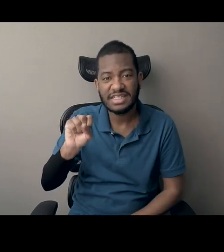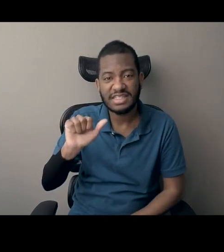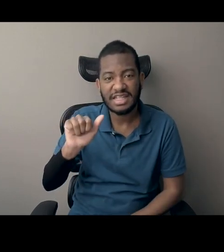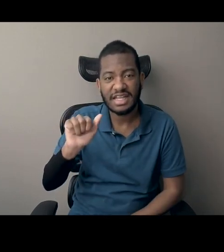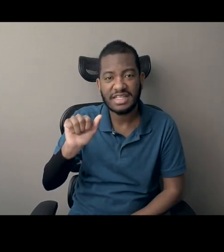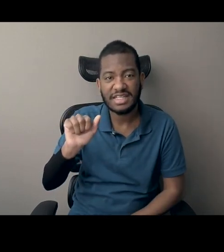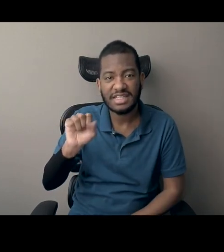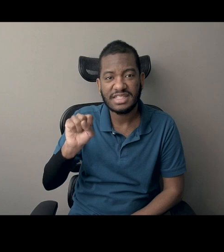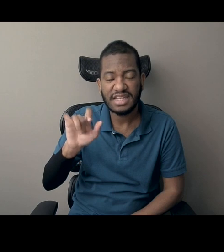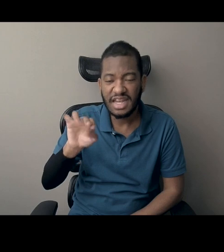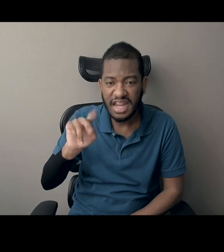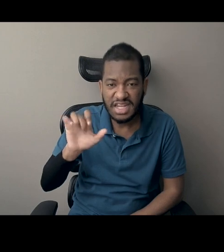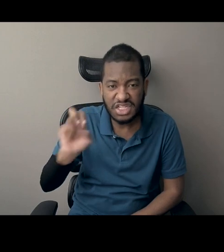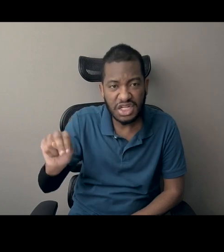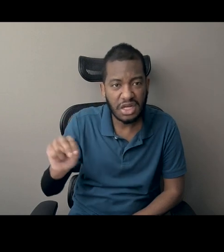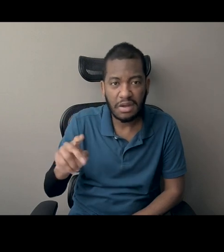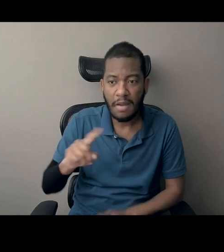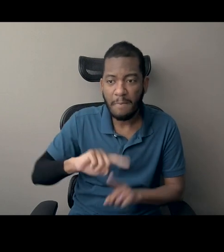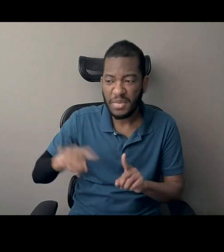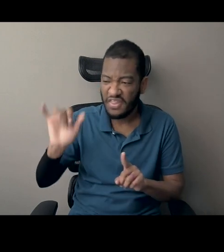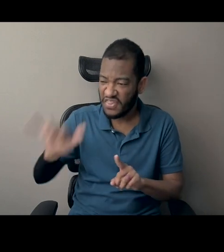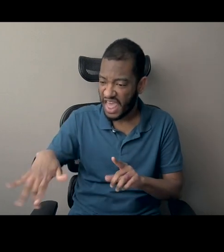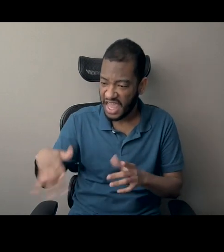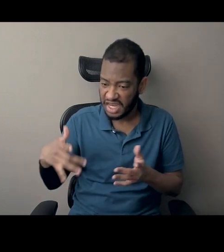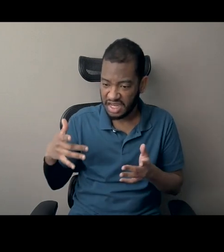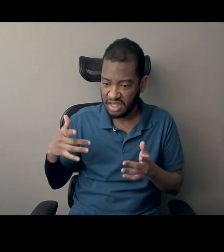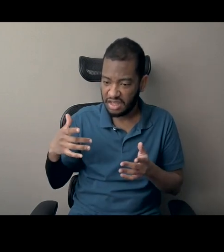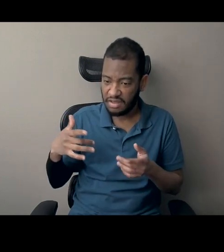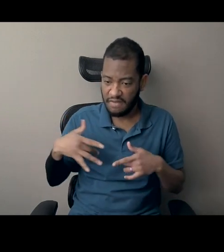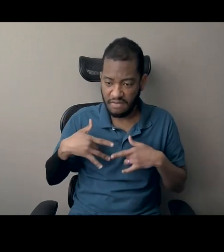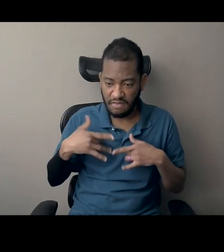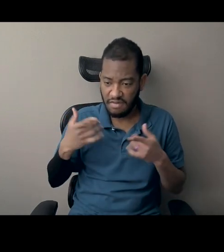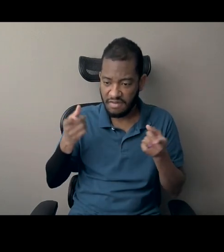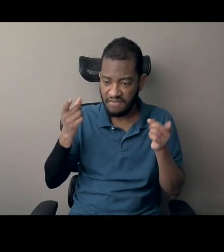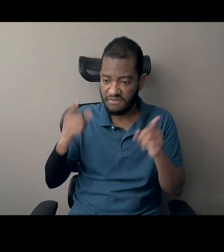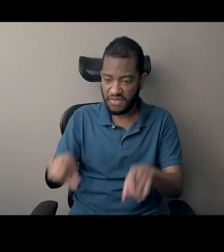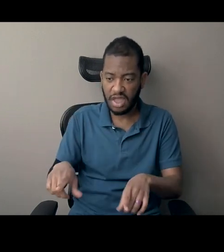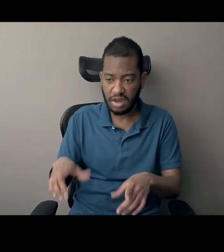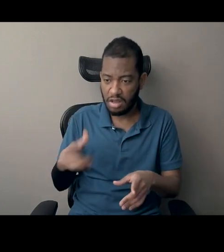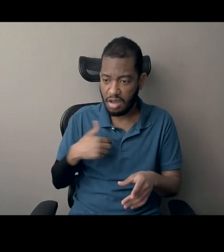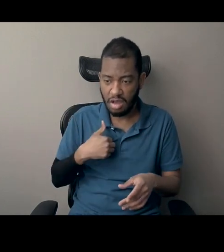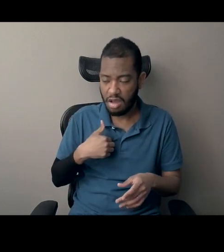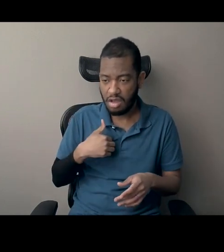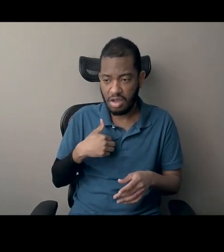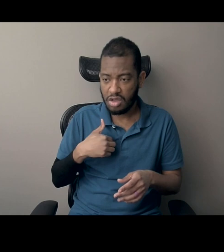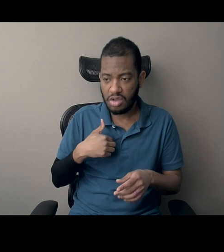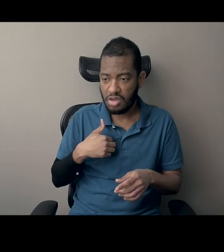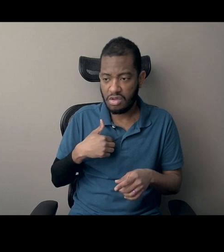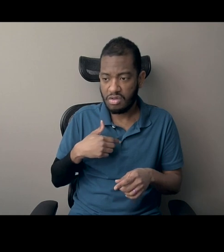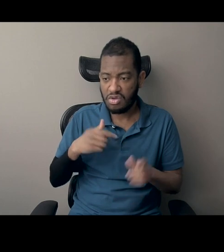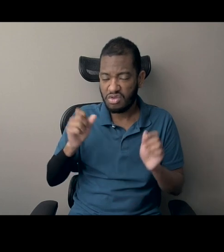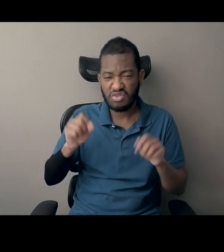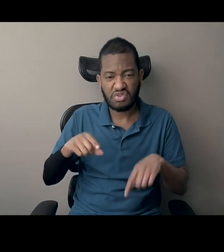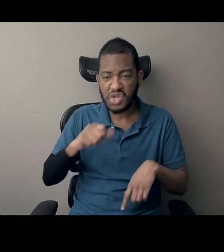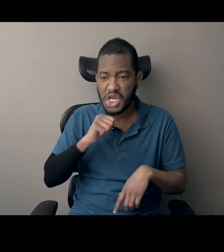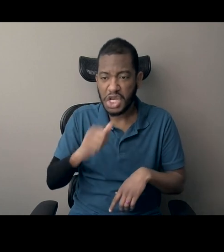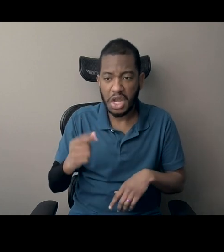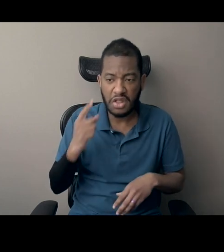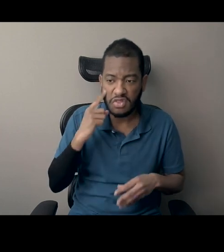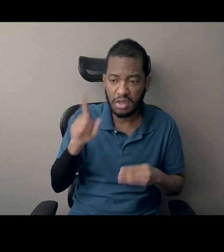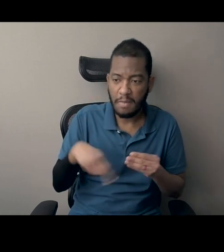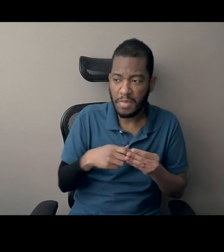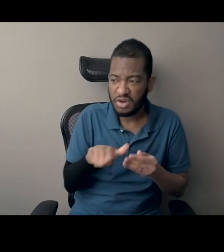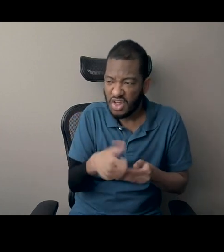on earth, I couldn't recall another incident like that happening to, to black people. And so I,